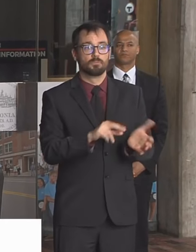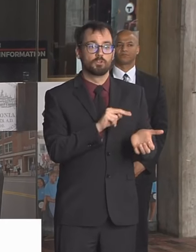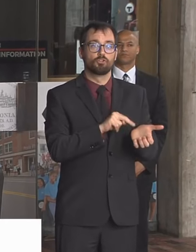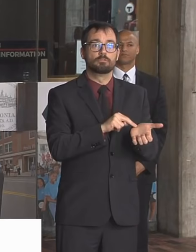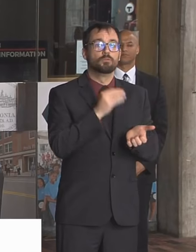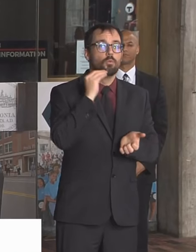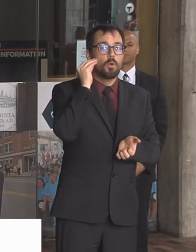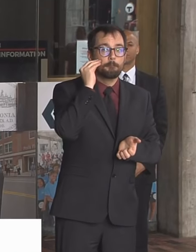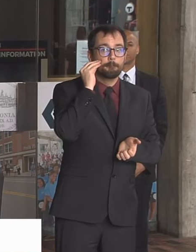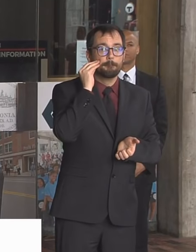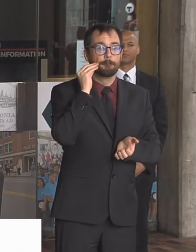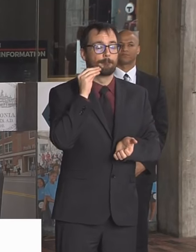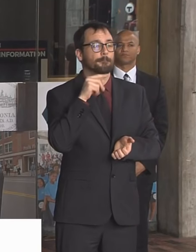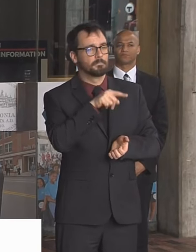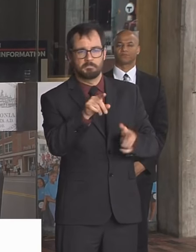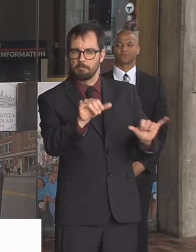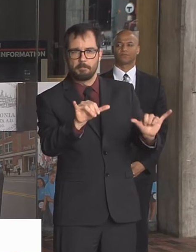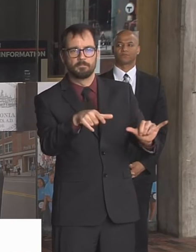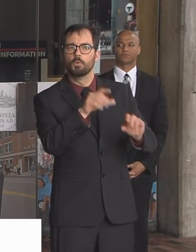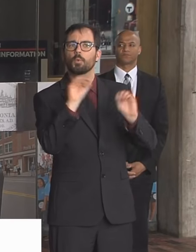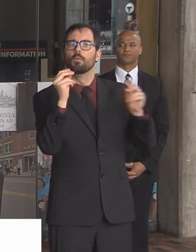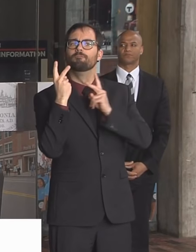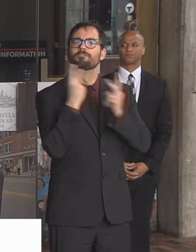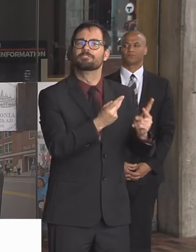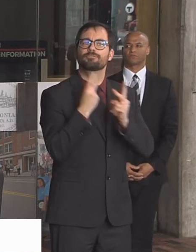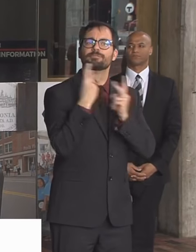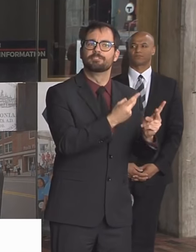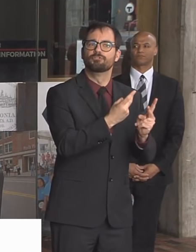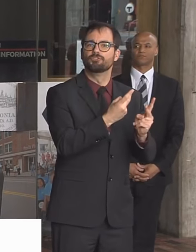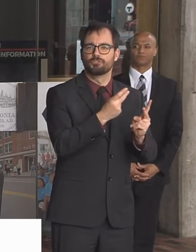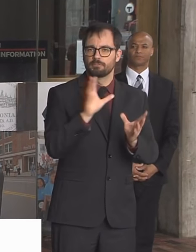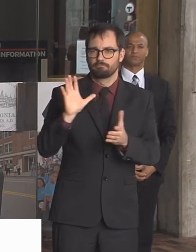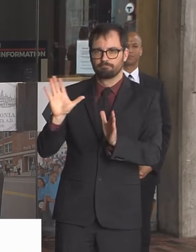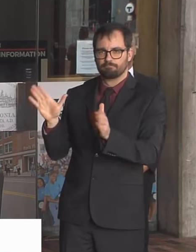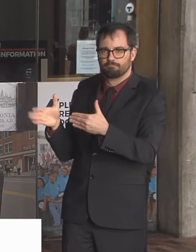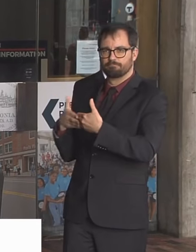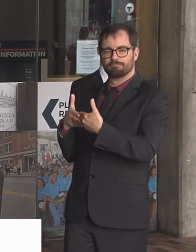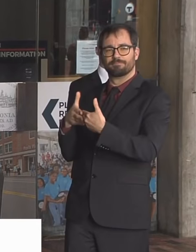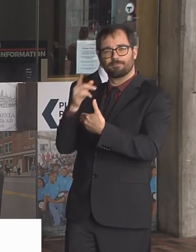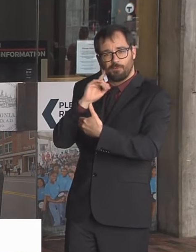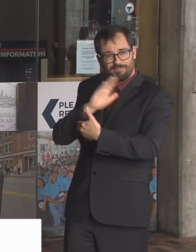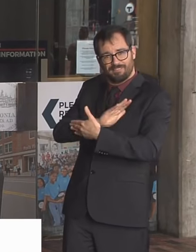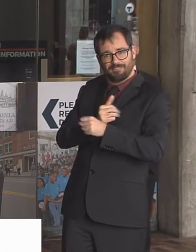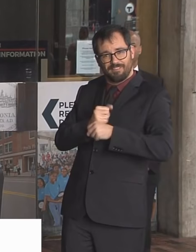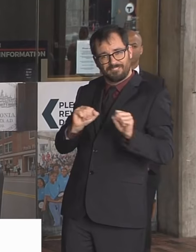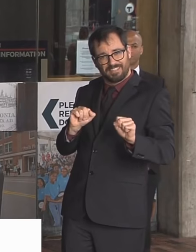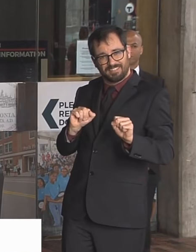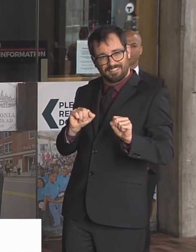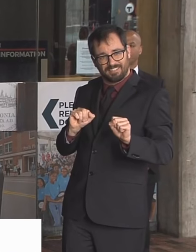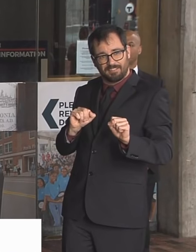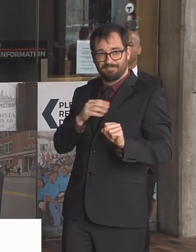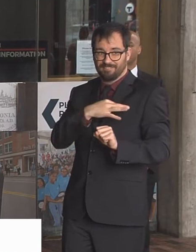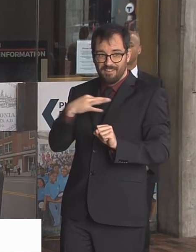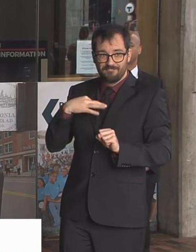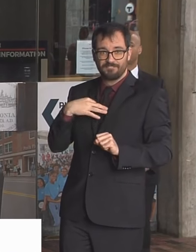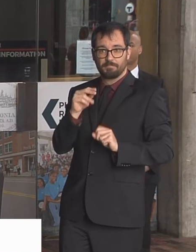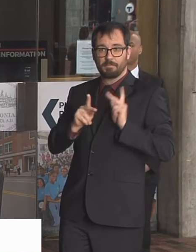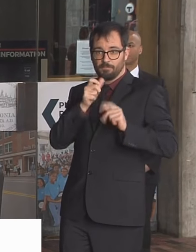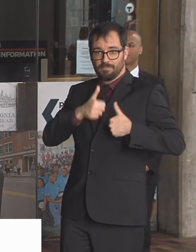you that you adhere to those rules. It's for the safety of your loved one. It's for the safety in those facilities to make sure that they're safe.